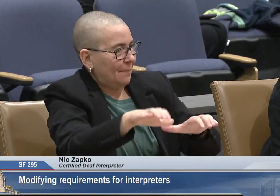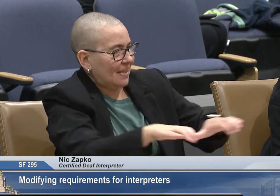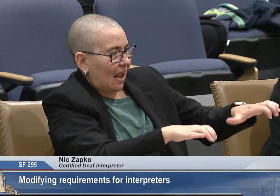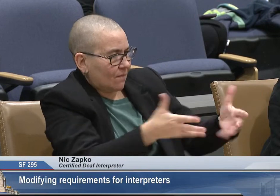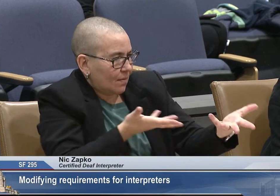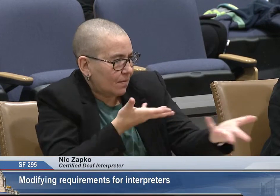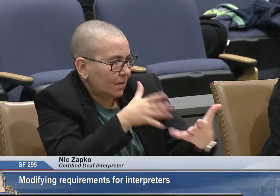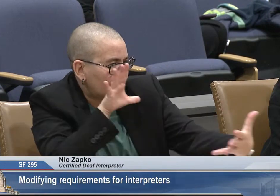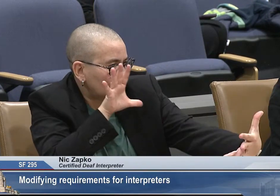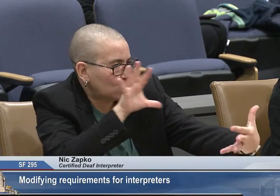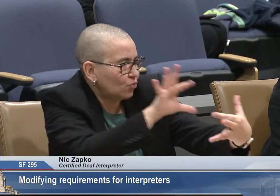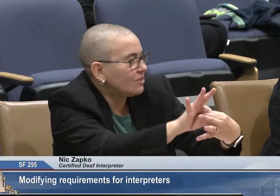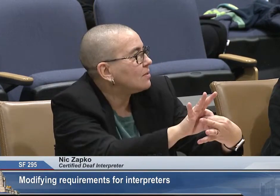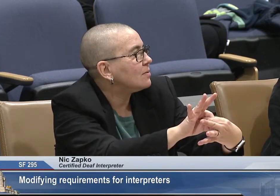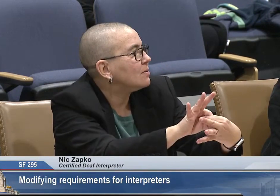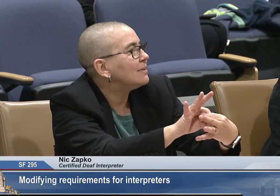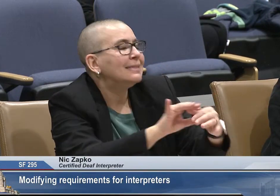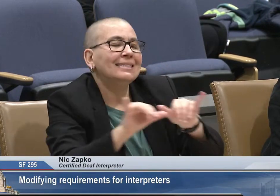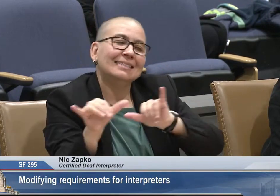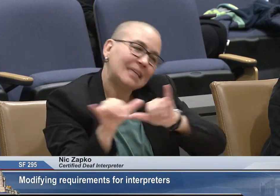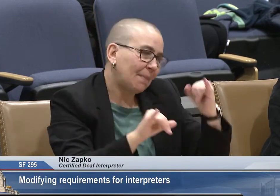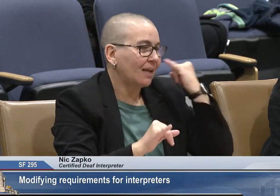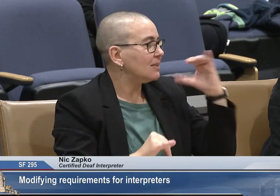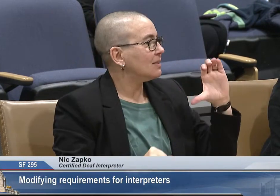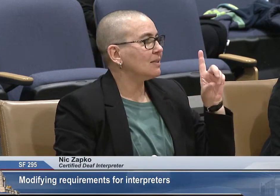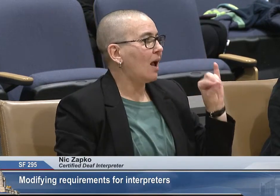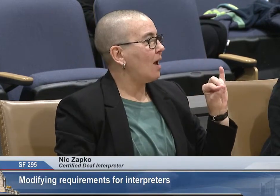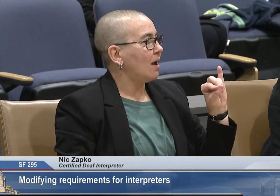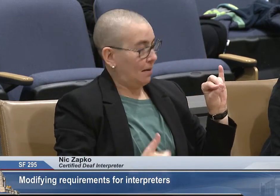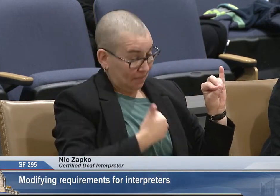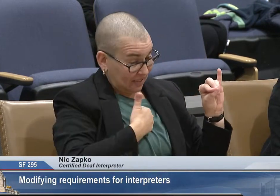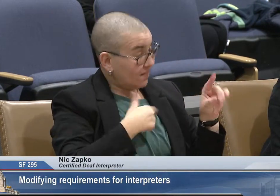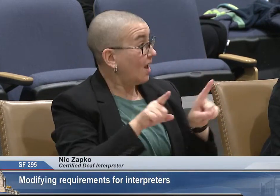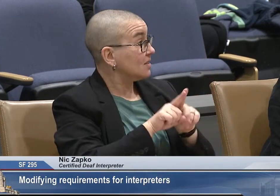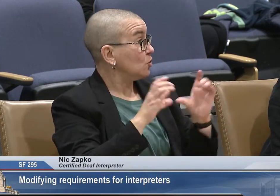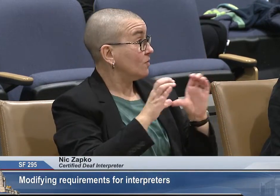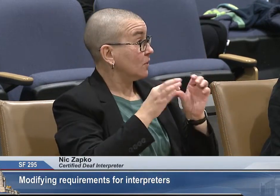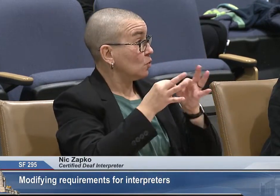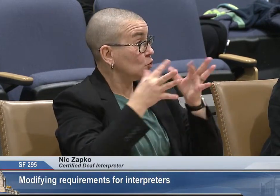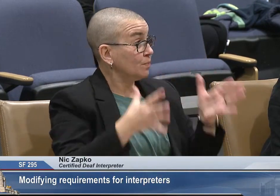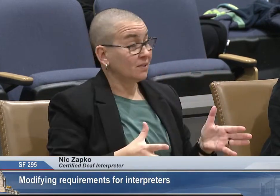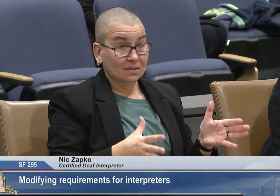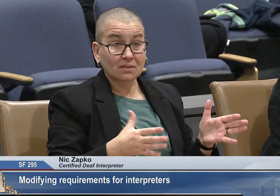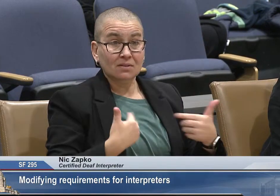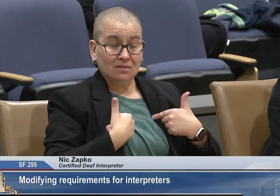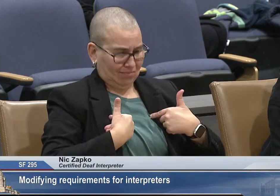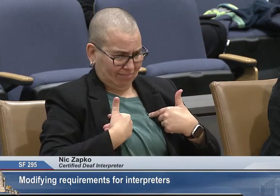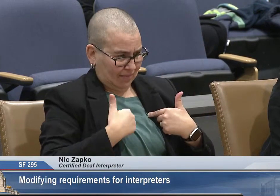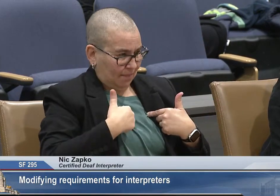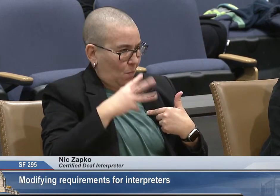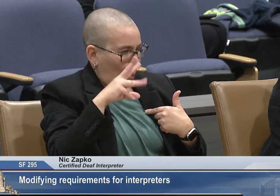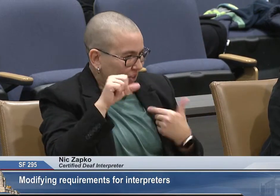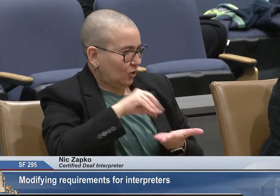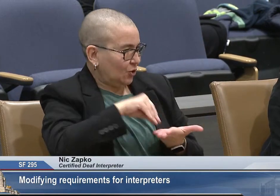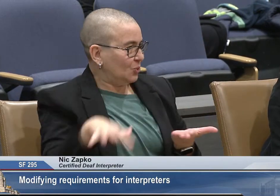already understands students and student behavior. And the same thing for being a CDI.